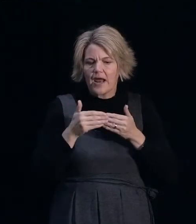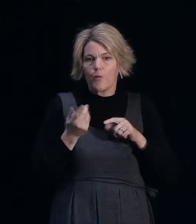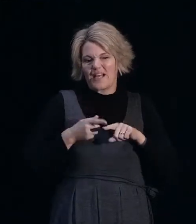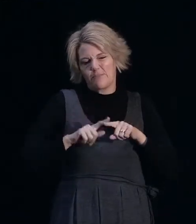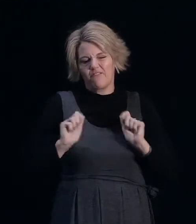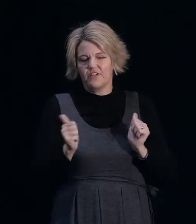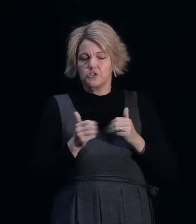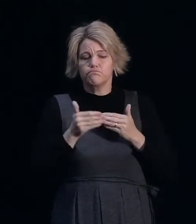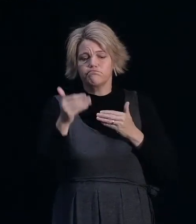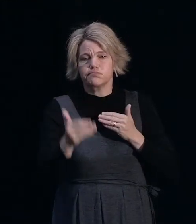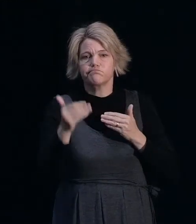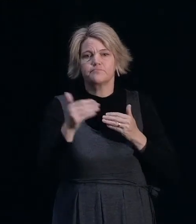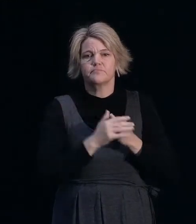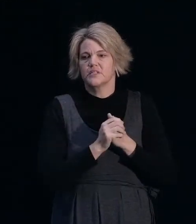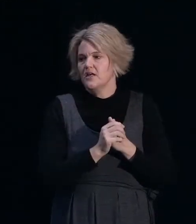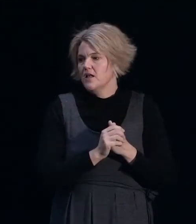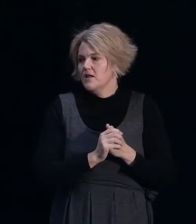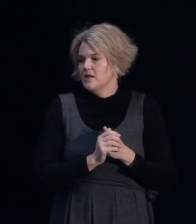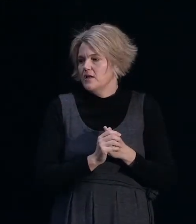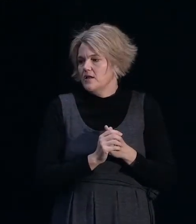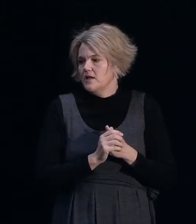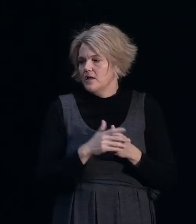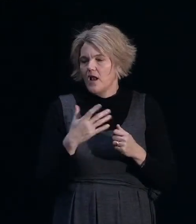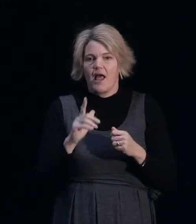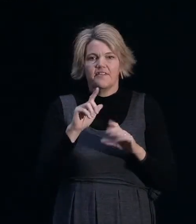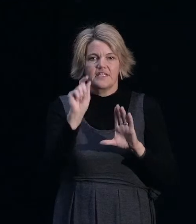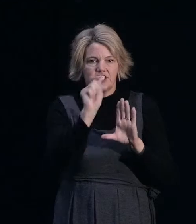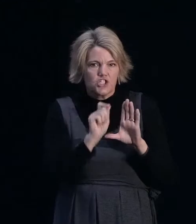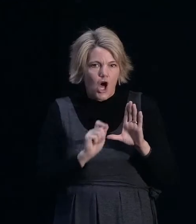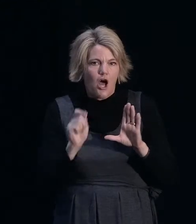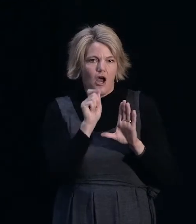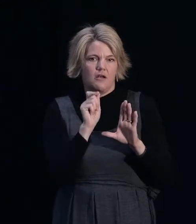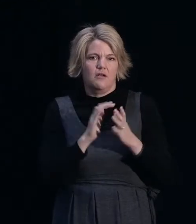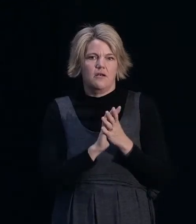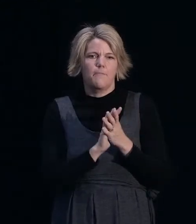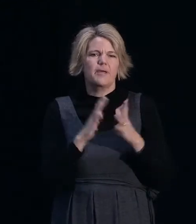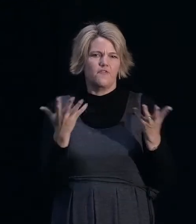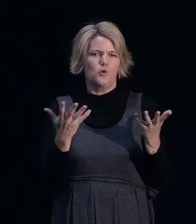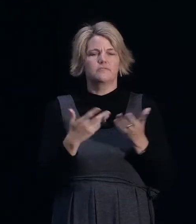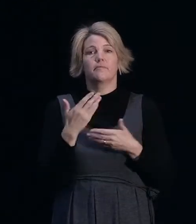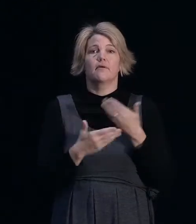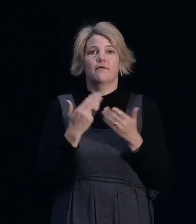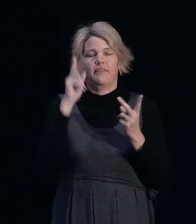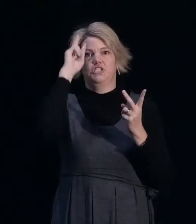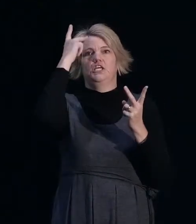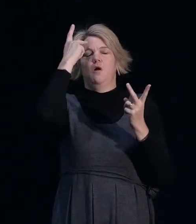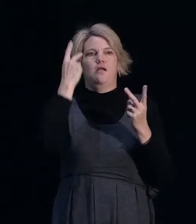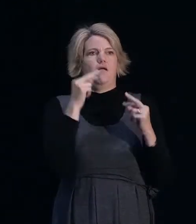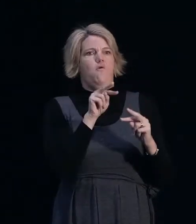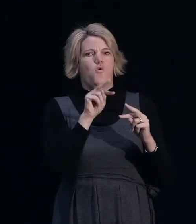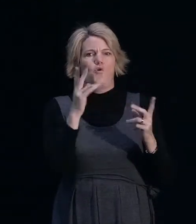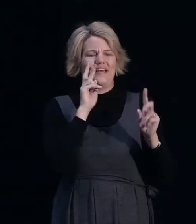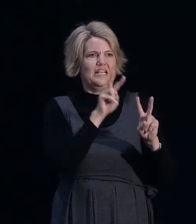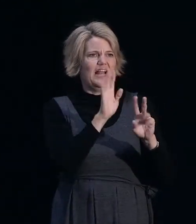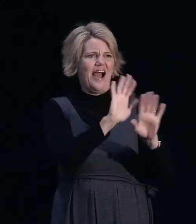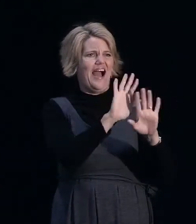process for varying the design or the construction during the project. Inevitably, people change their mind. They see stuff on site and they say, oh, I want